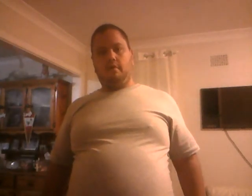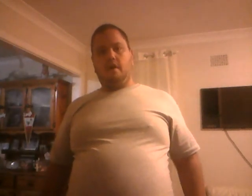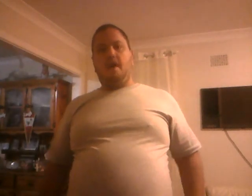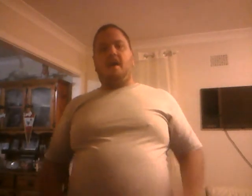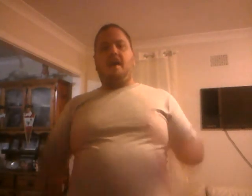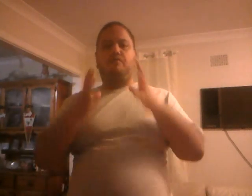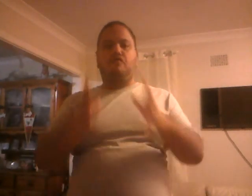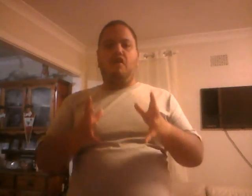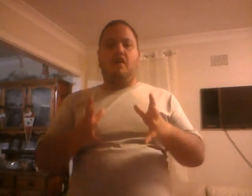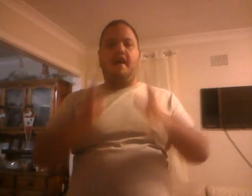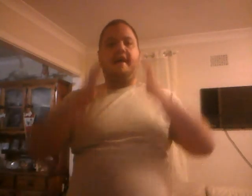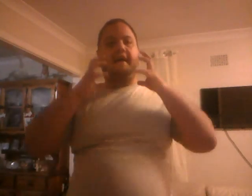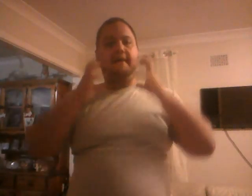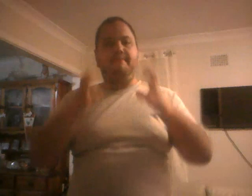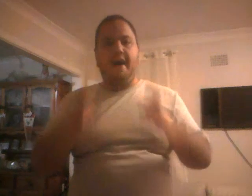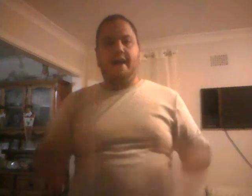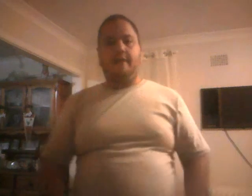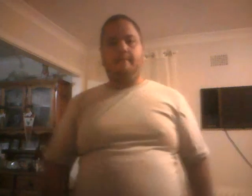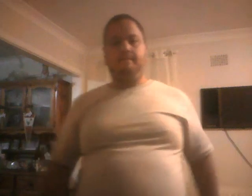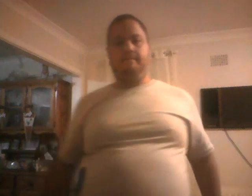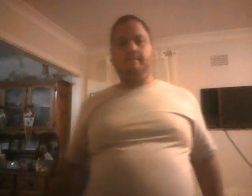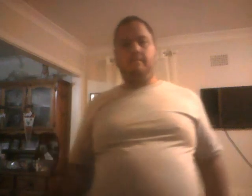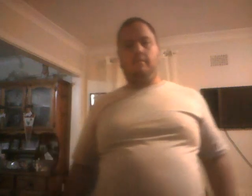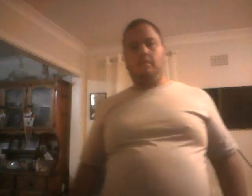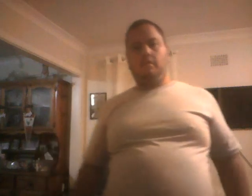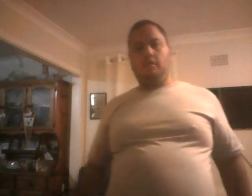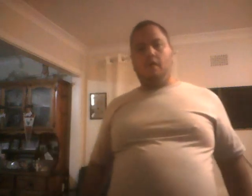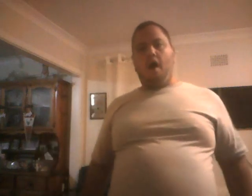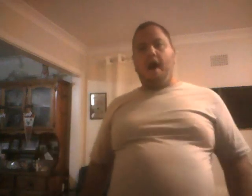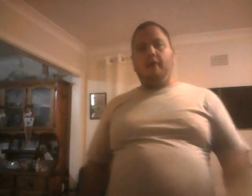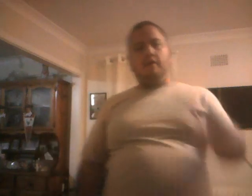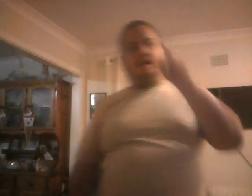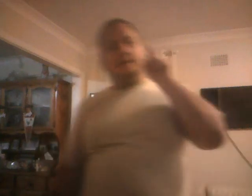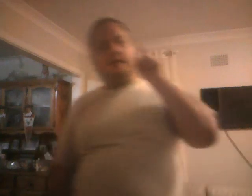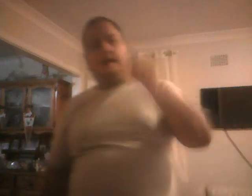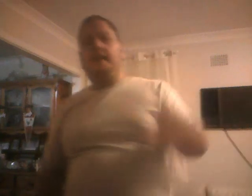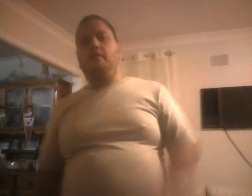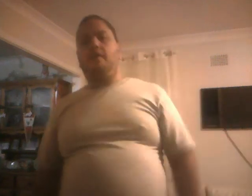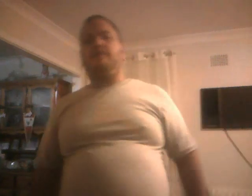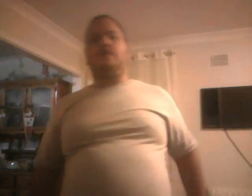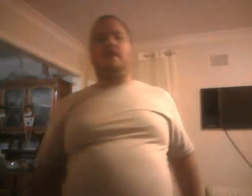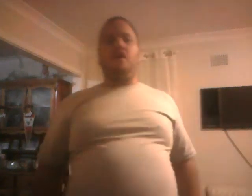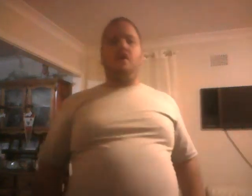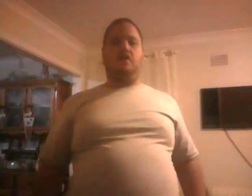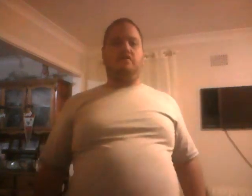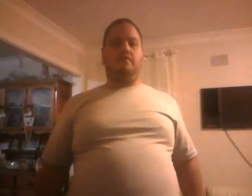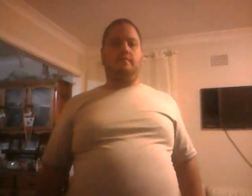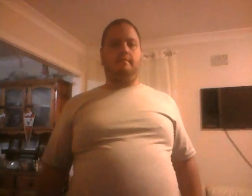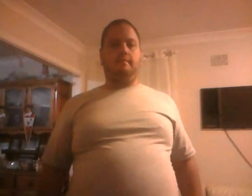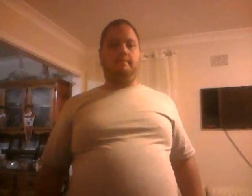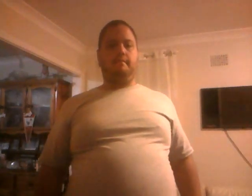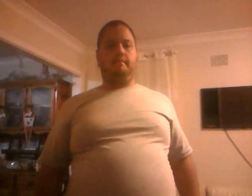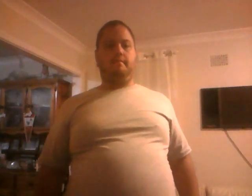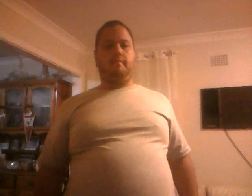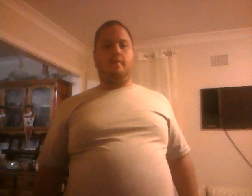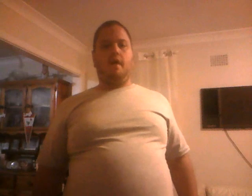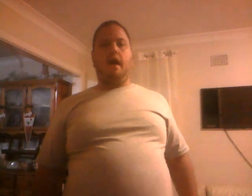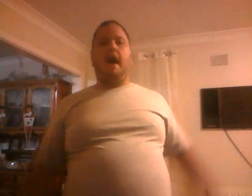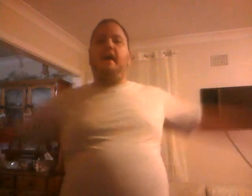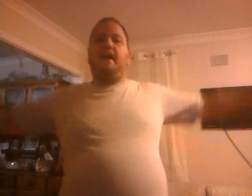keep strong keep fighting I don't want to hear about any one of you getting hurt I